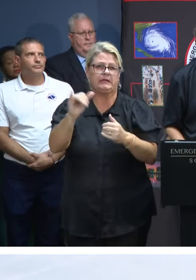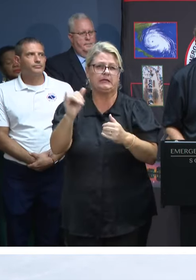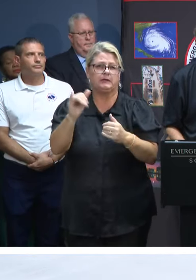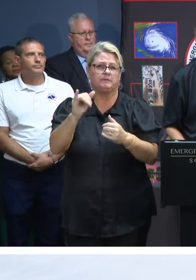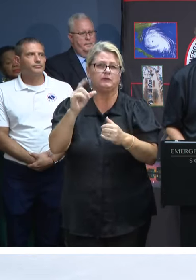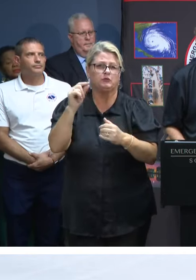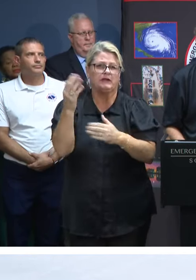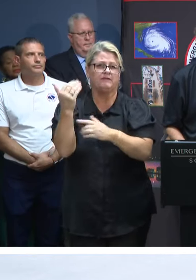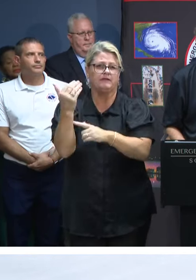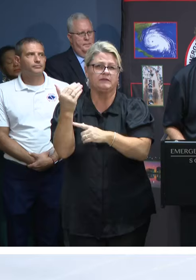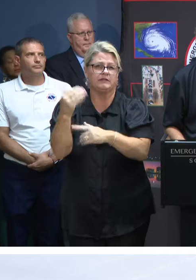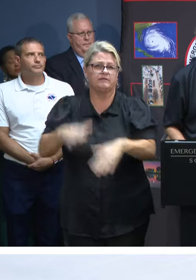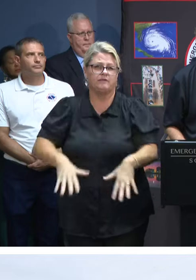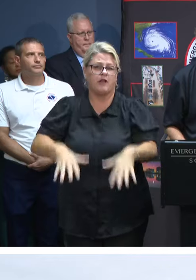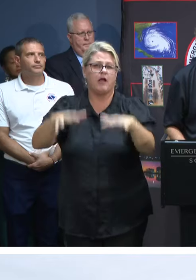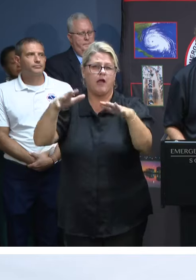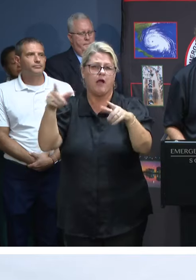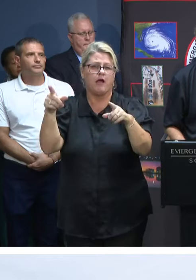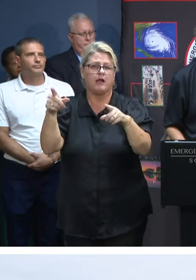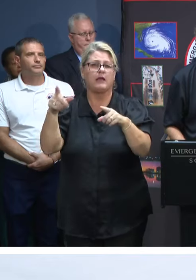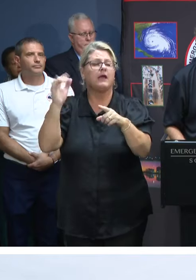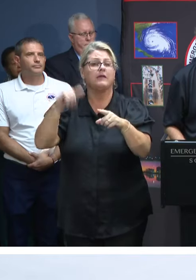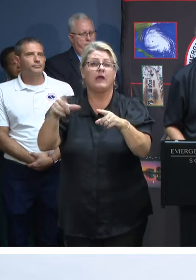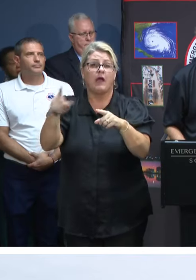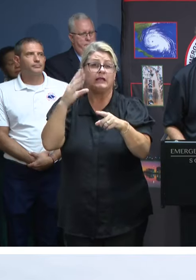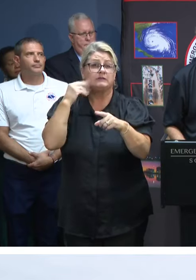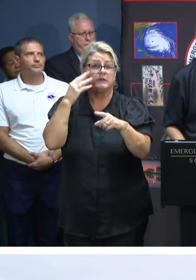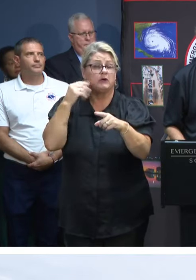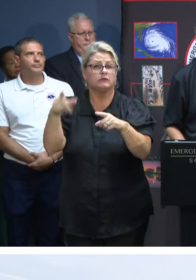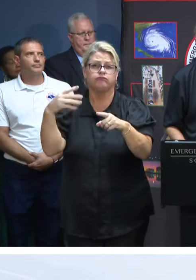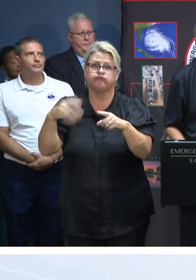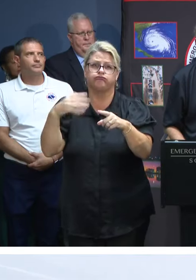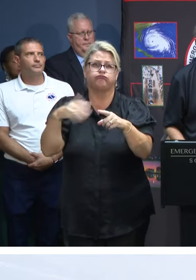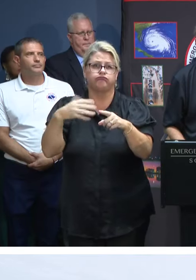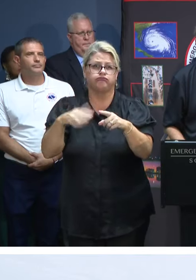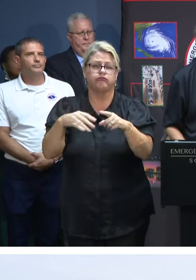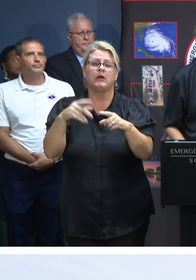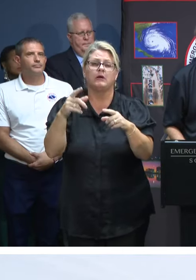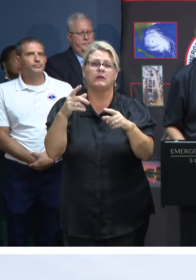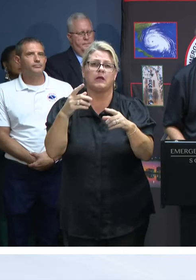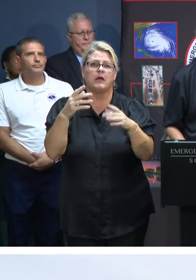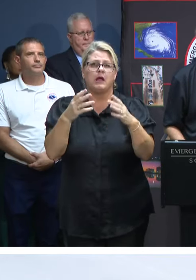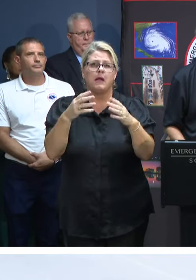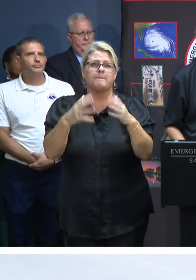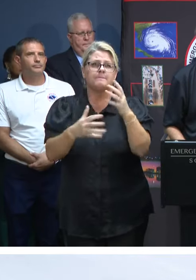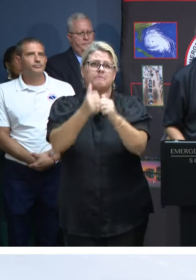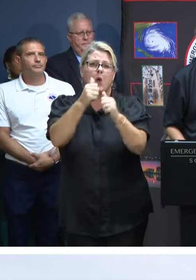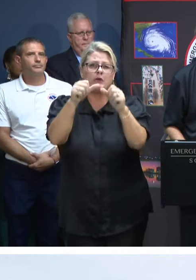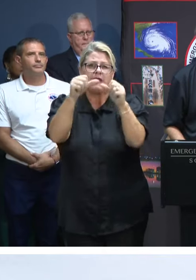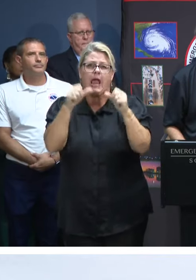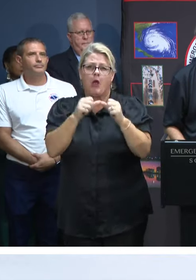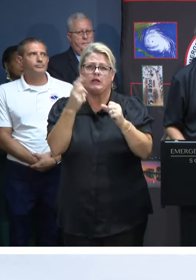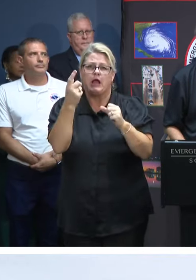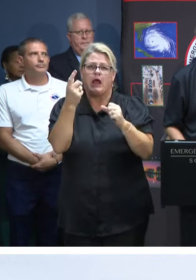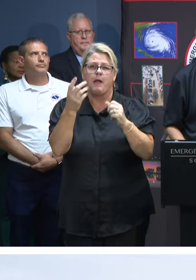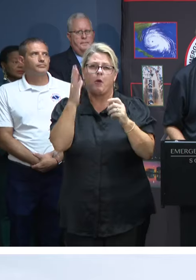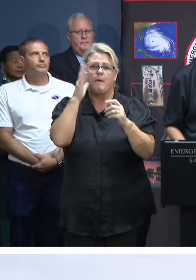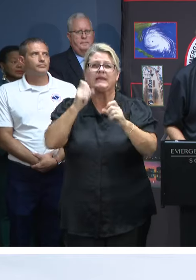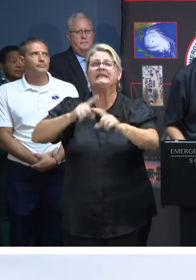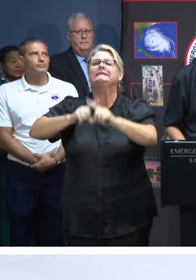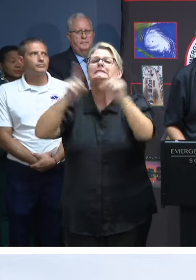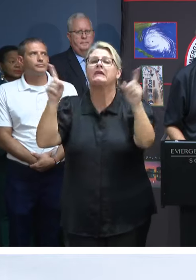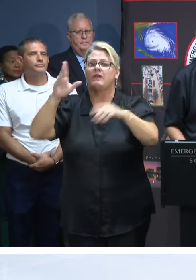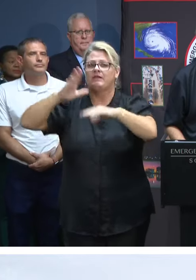what we experienced in 2015, but except the areas are probably going to be a lot different than they were last